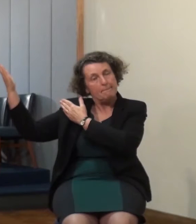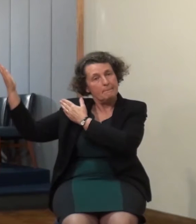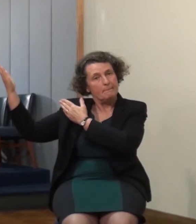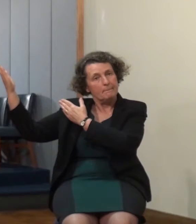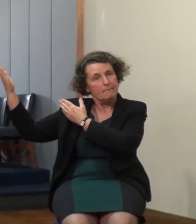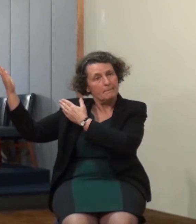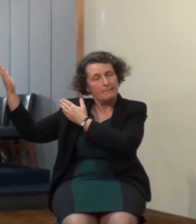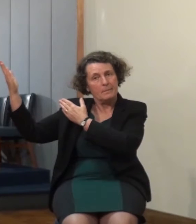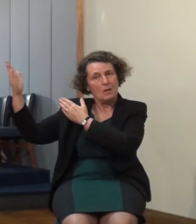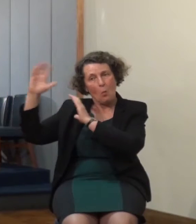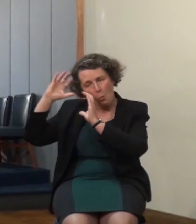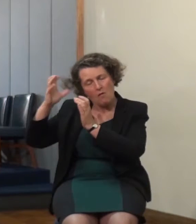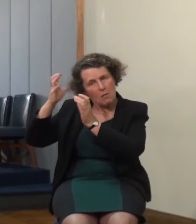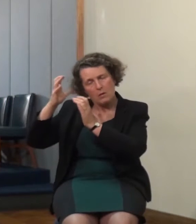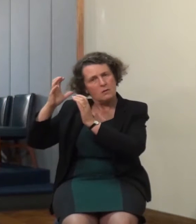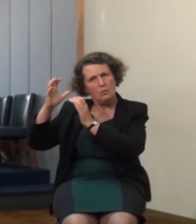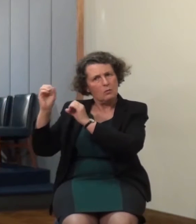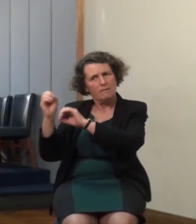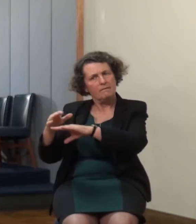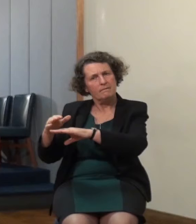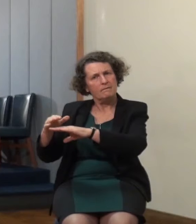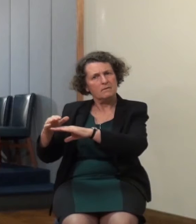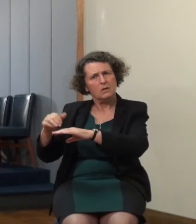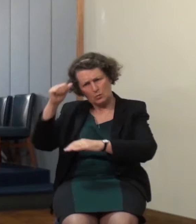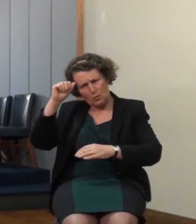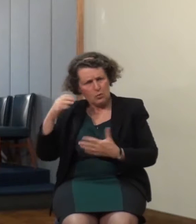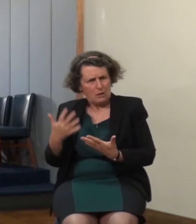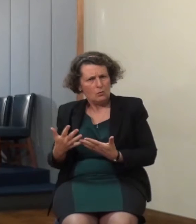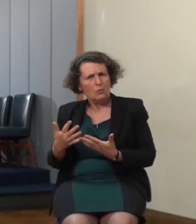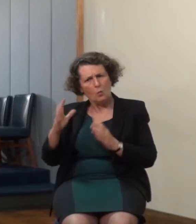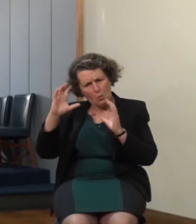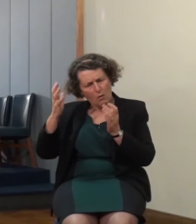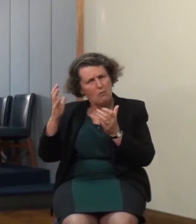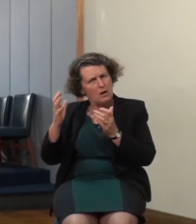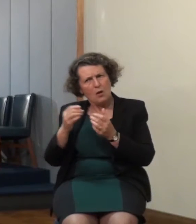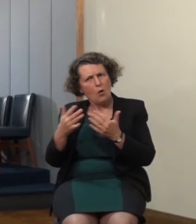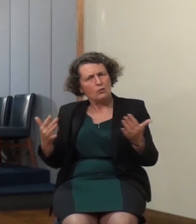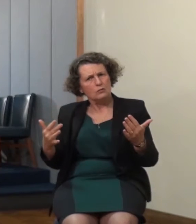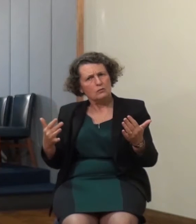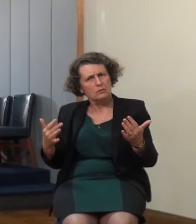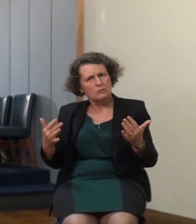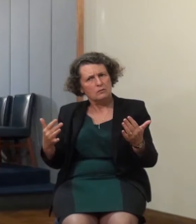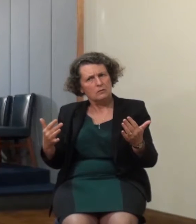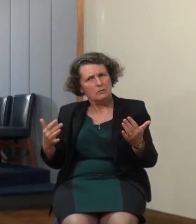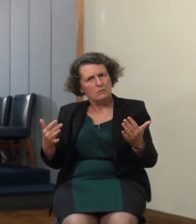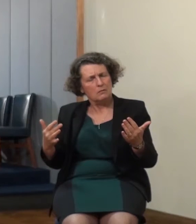there's just so much anxiety that's understandable then you switch your gaze and your mind